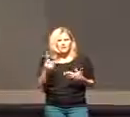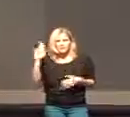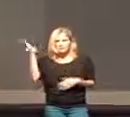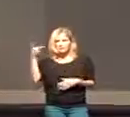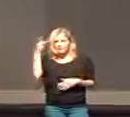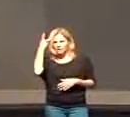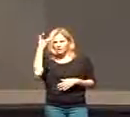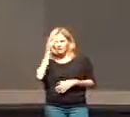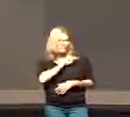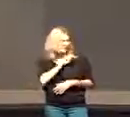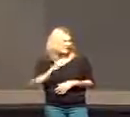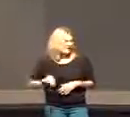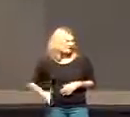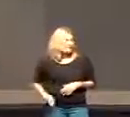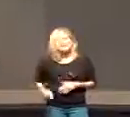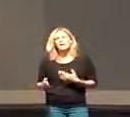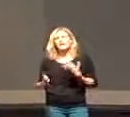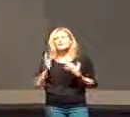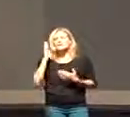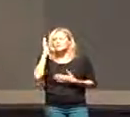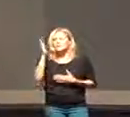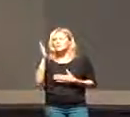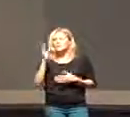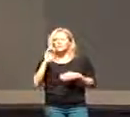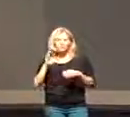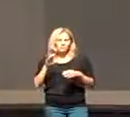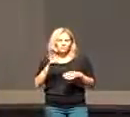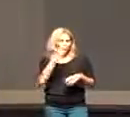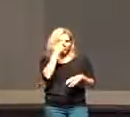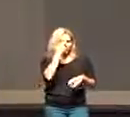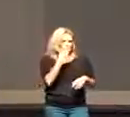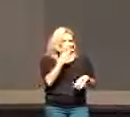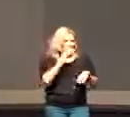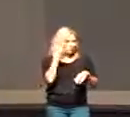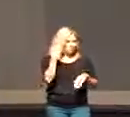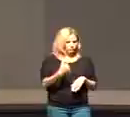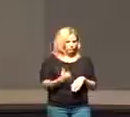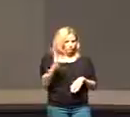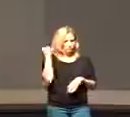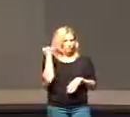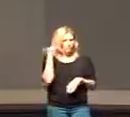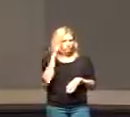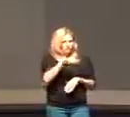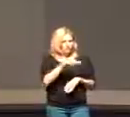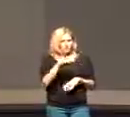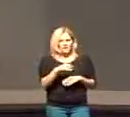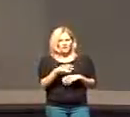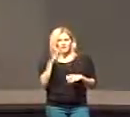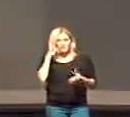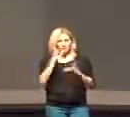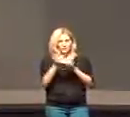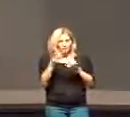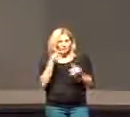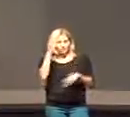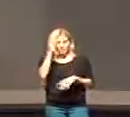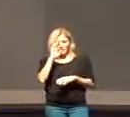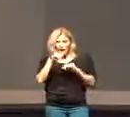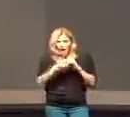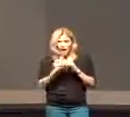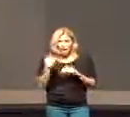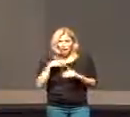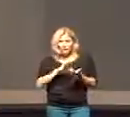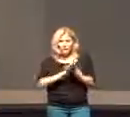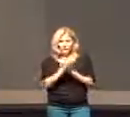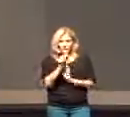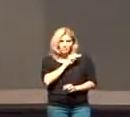political Messiah, that he was going to overthrow Rome. They believed he was from God, but how he was going